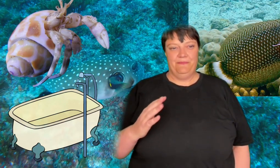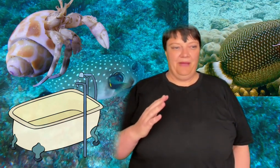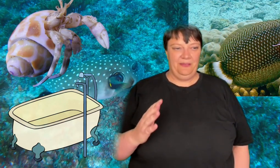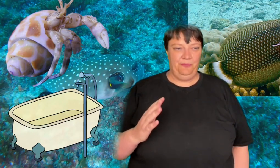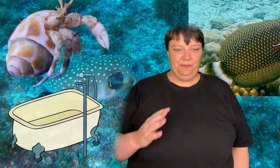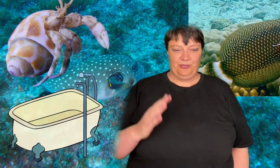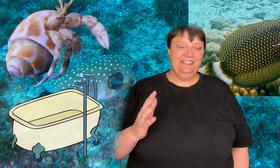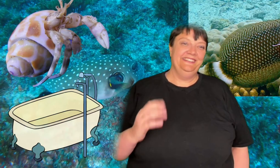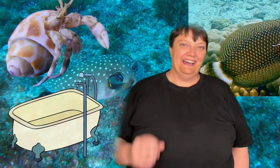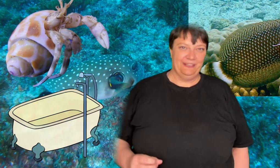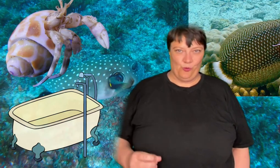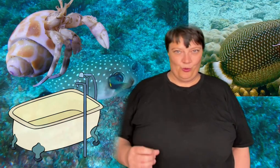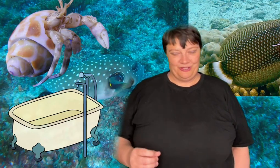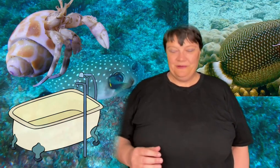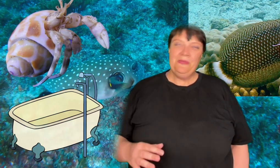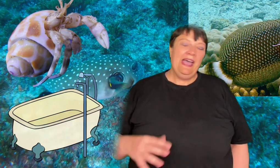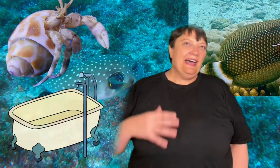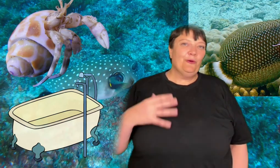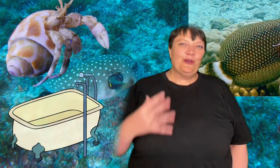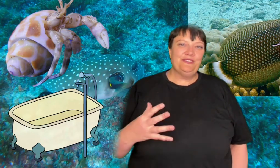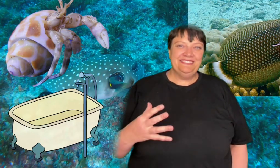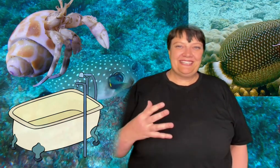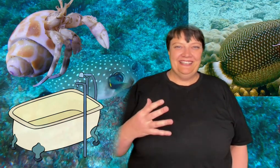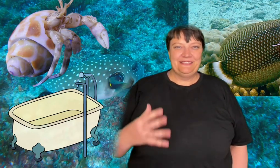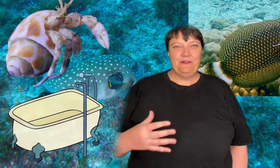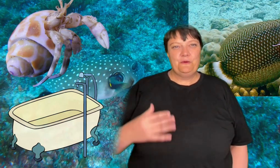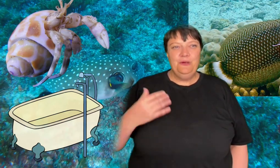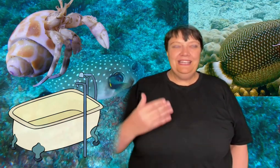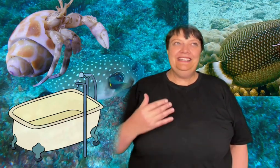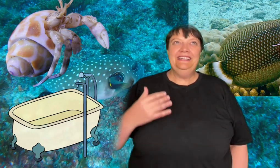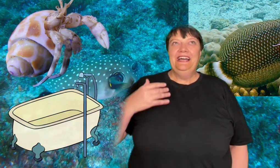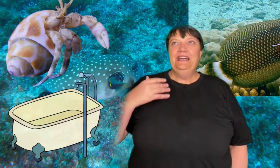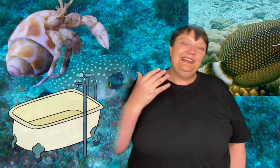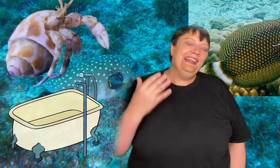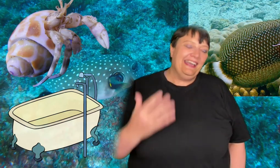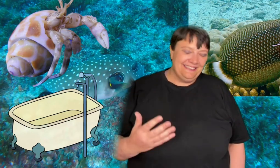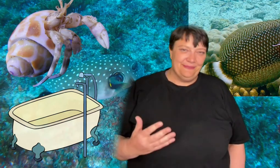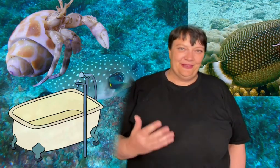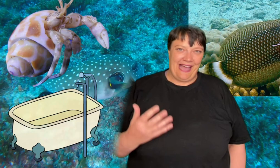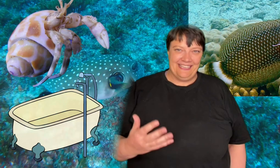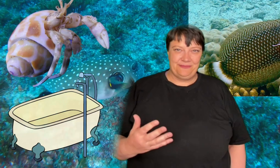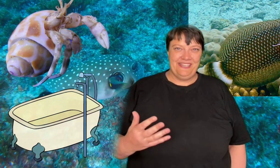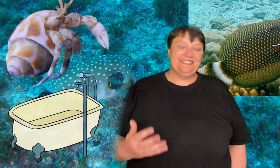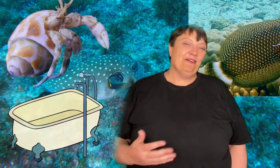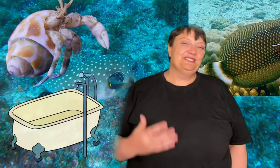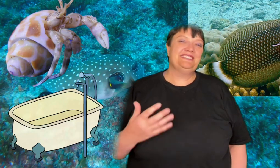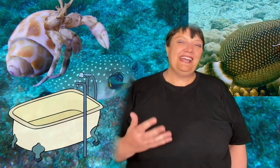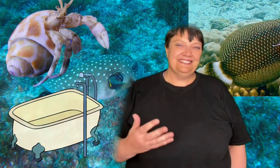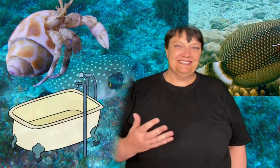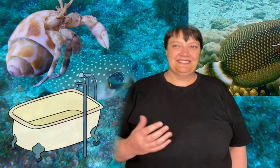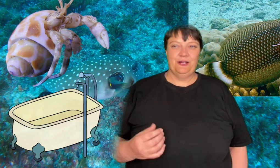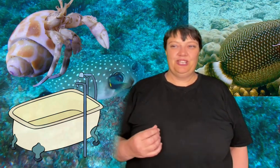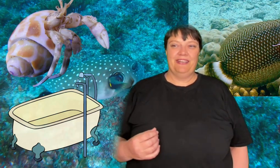that make people clean underwater and all of these kinds of really relatable aspects of